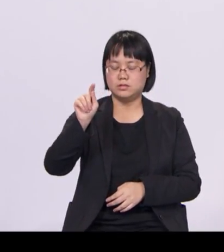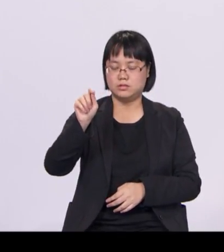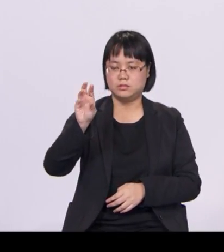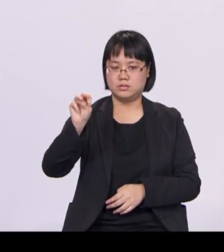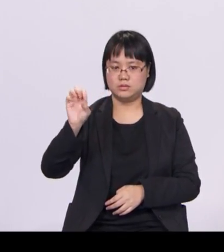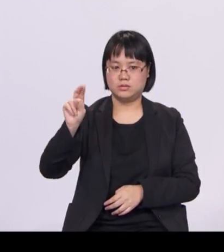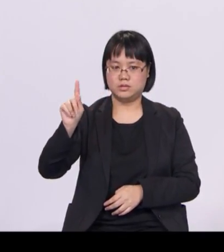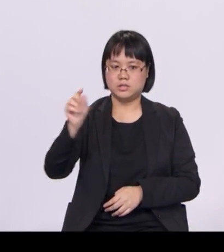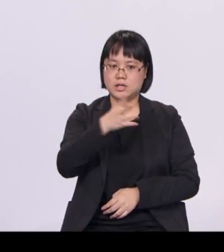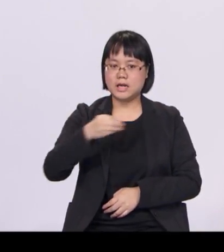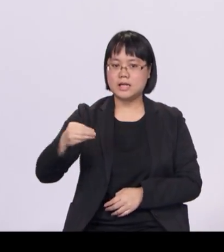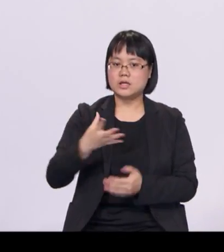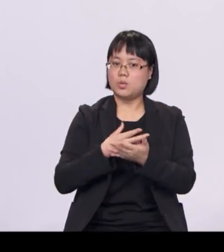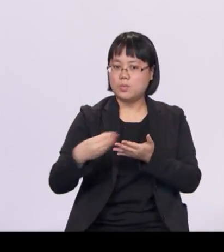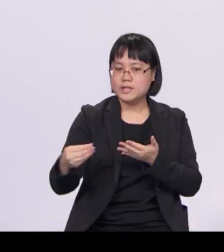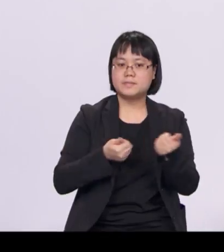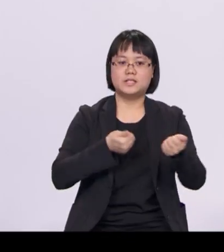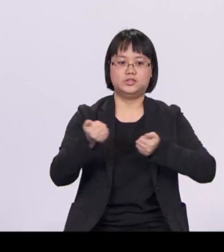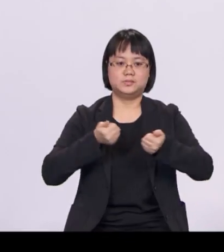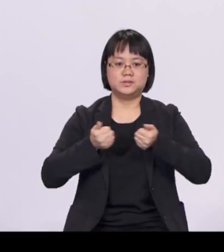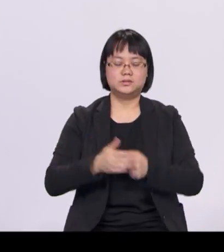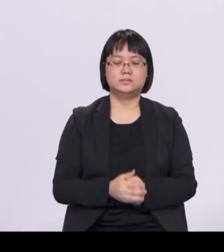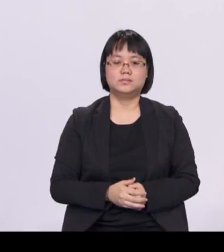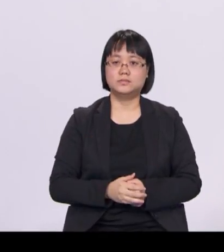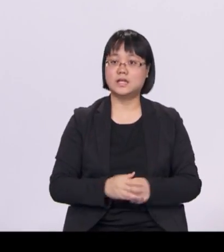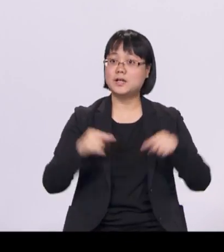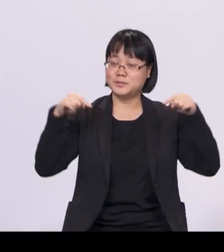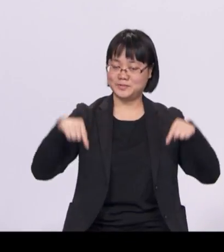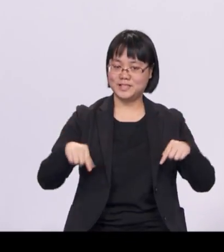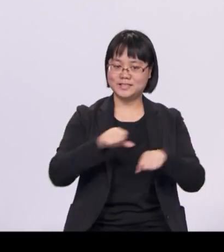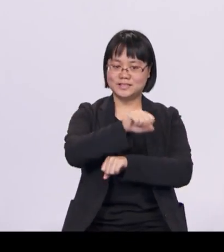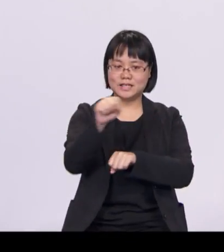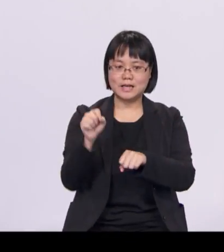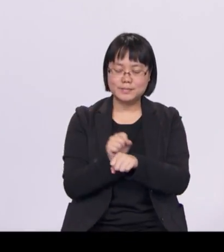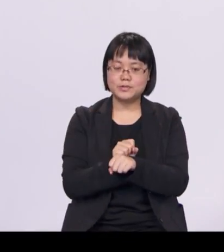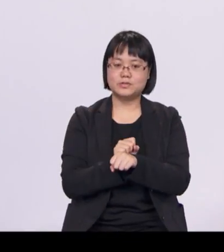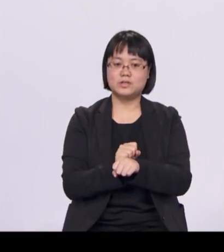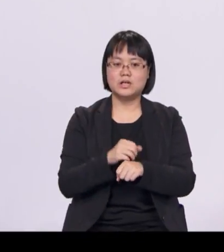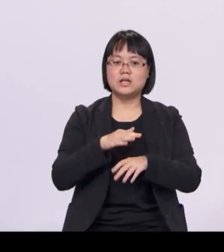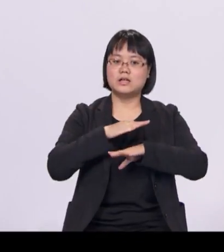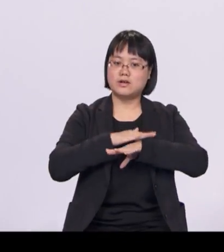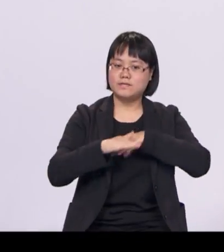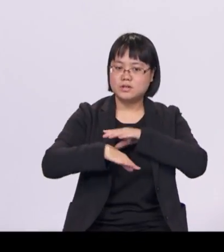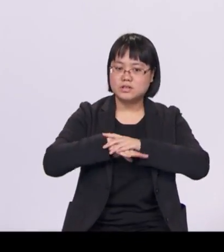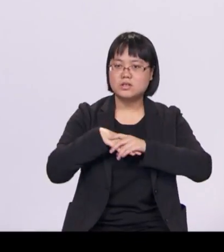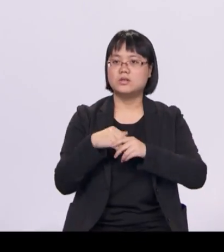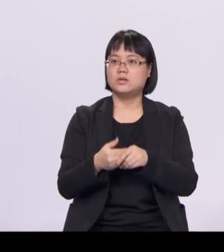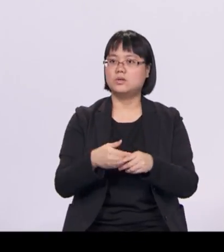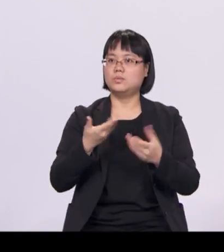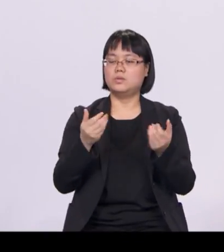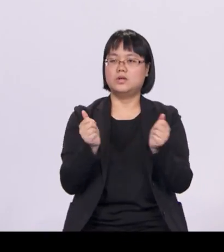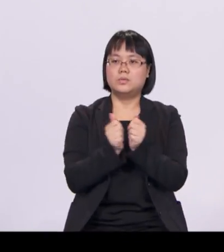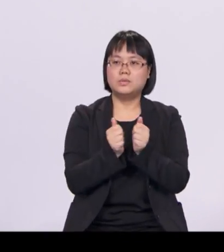Today, Singaporeans enjoy the comforts of a modern city, along with clean air, clean water and verdant spaces.